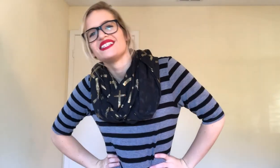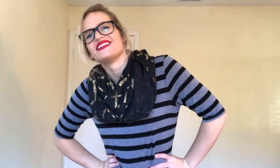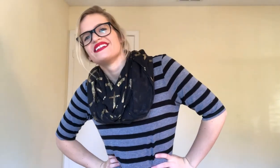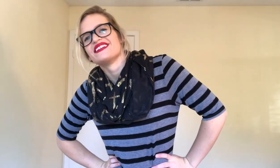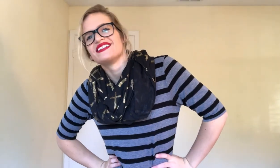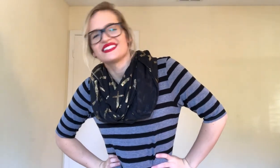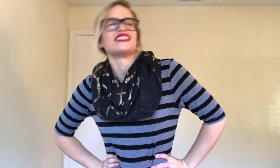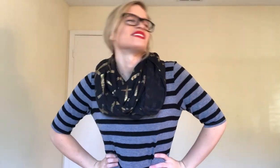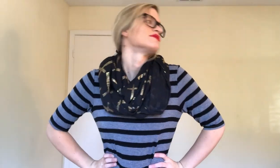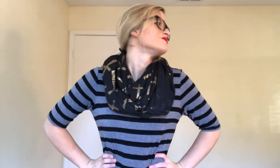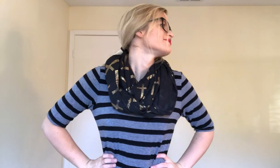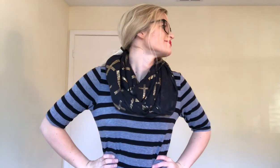Just. Kidding.